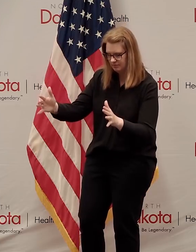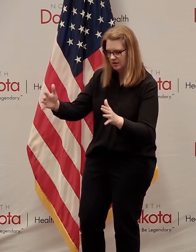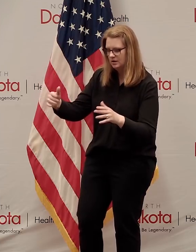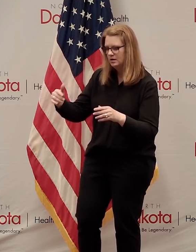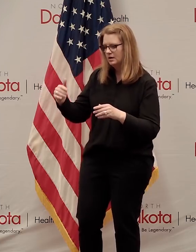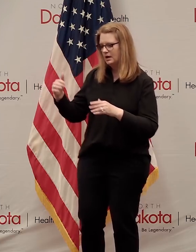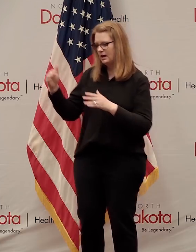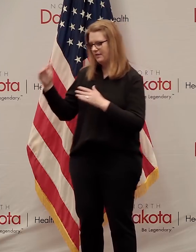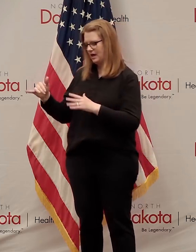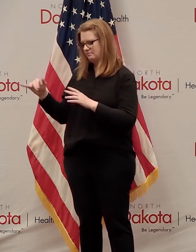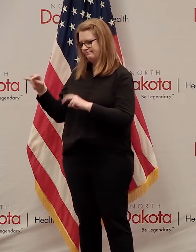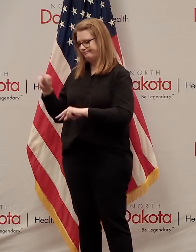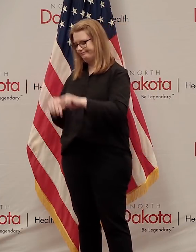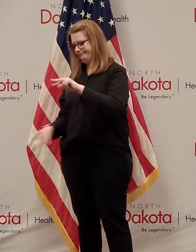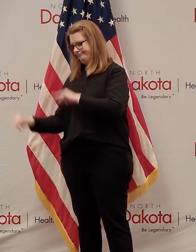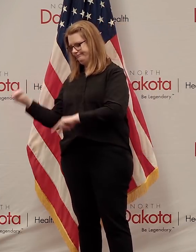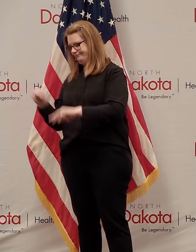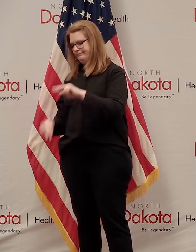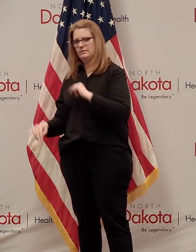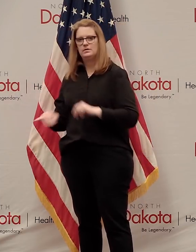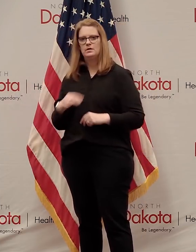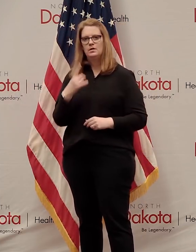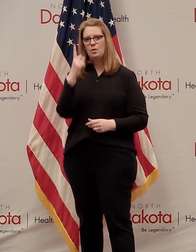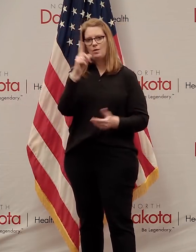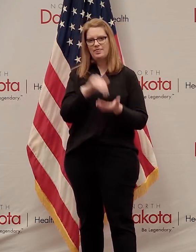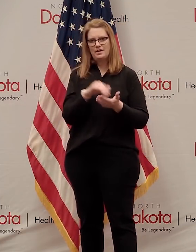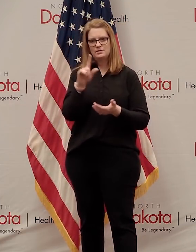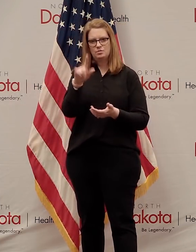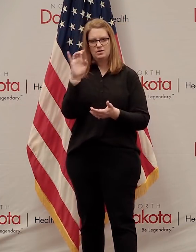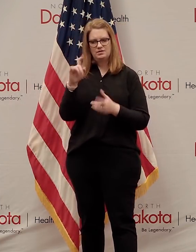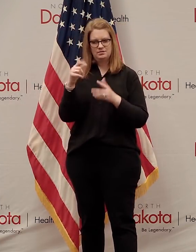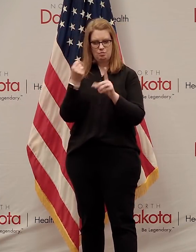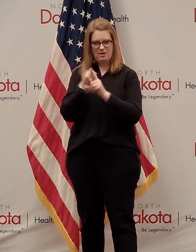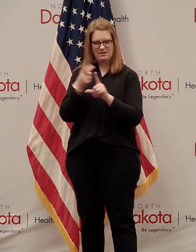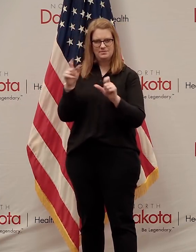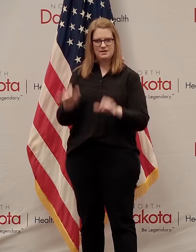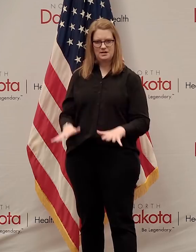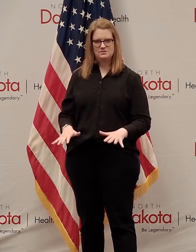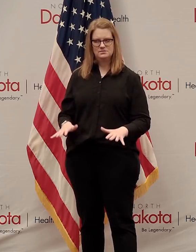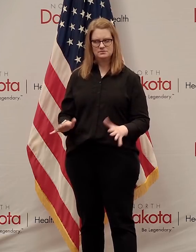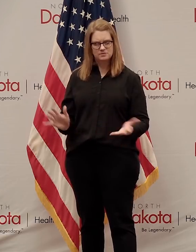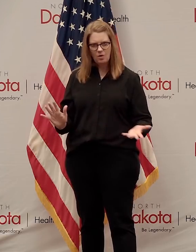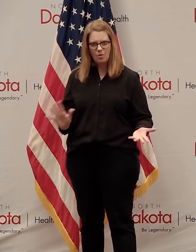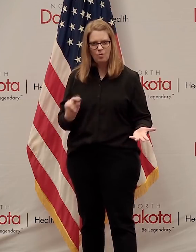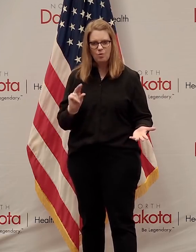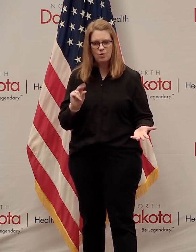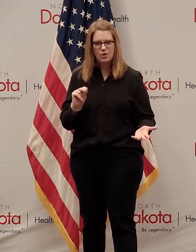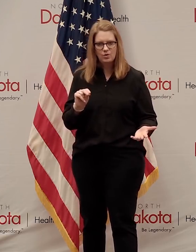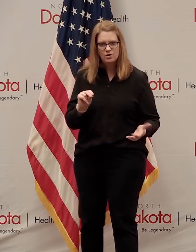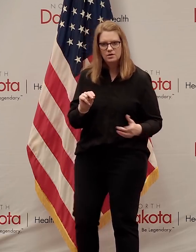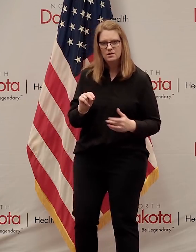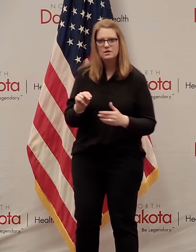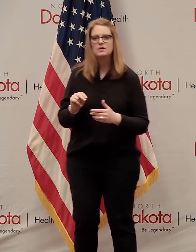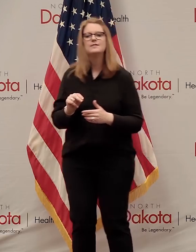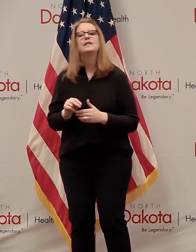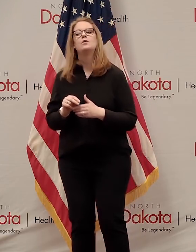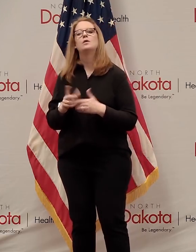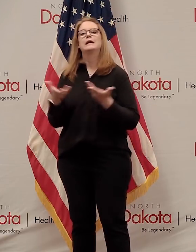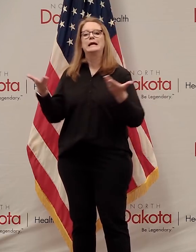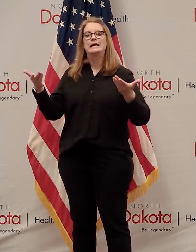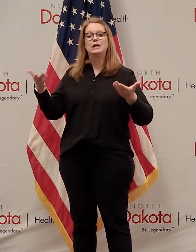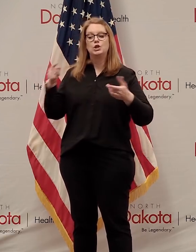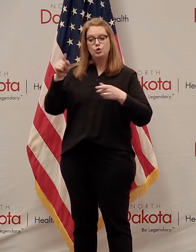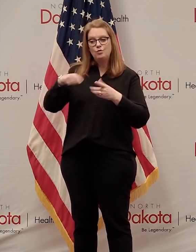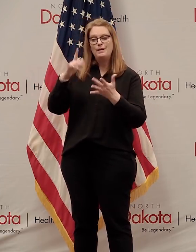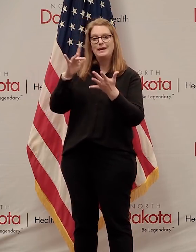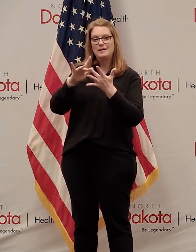at the Fargo Dome doing 1,100 random tests. At the Fargo Dome, we were by invitation said to people, you've